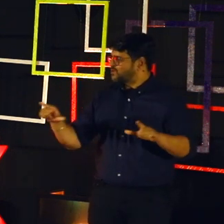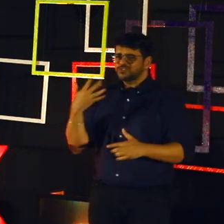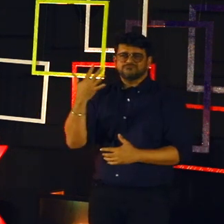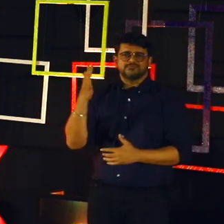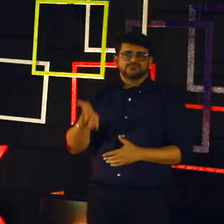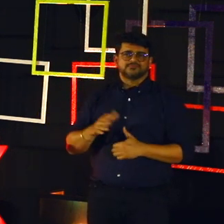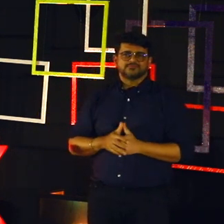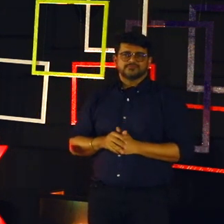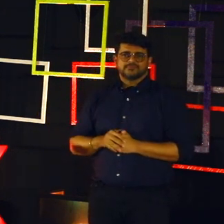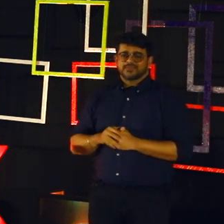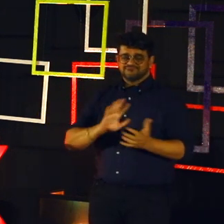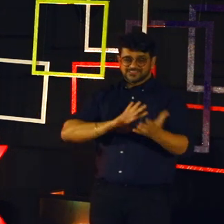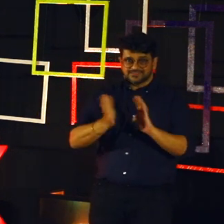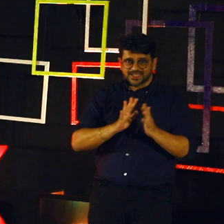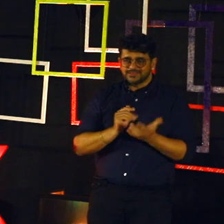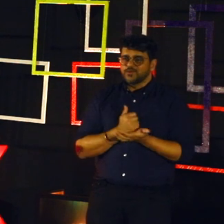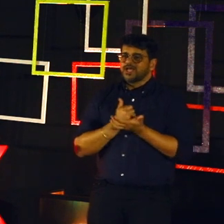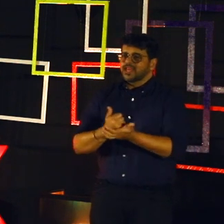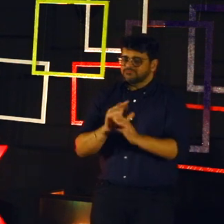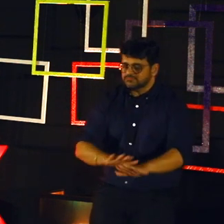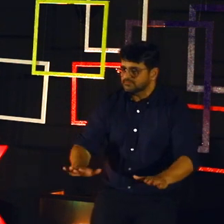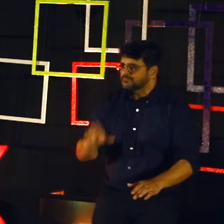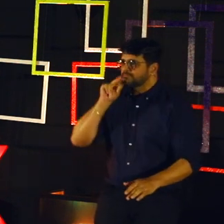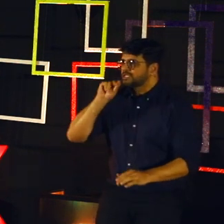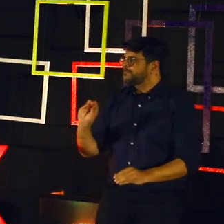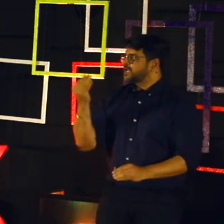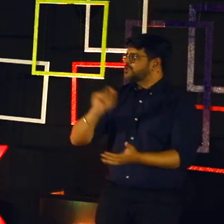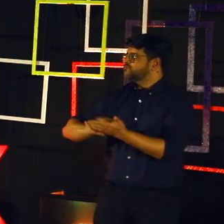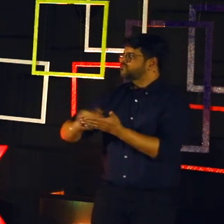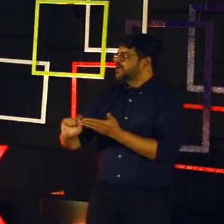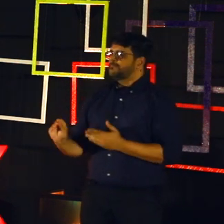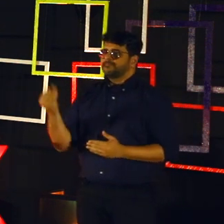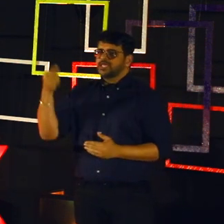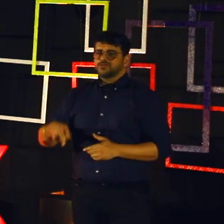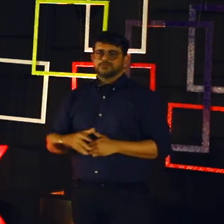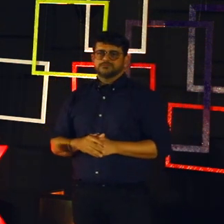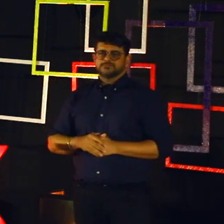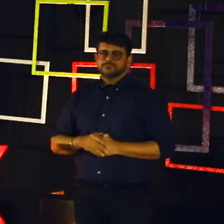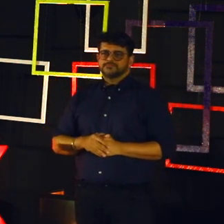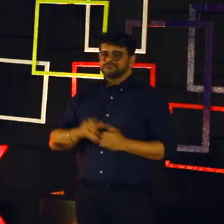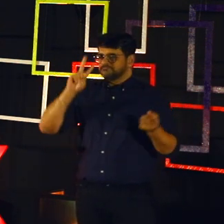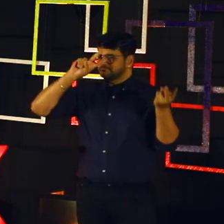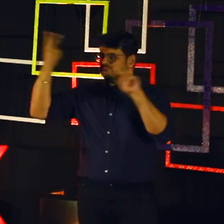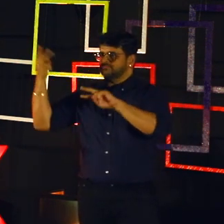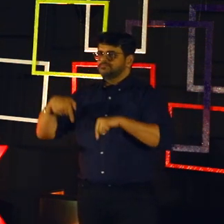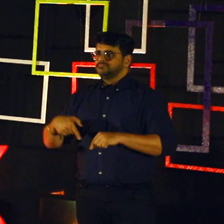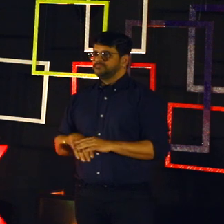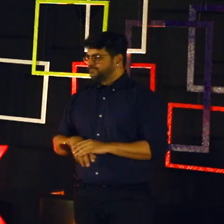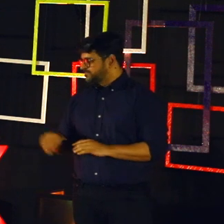And they think sign language is not a true language. Indian sign language is just a way to support the deaf child to write or to speak. That's a major